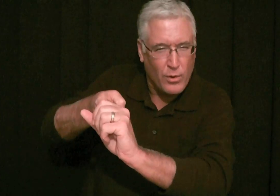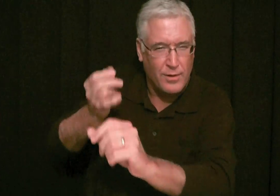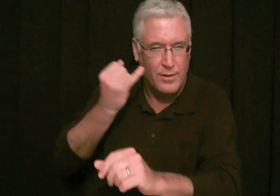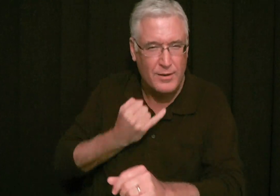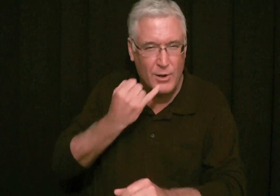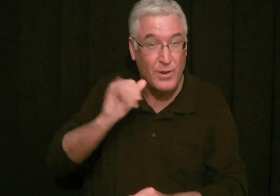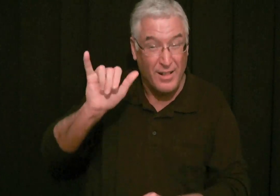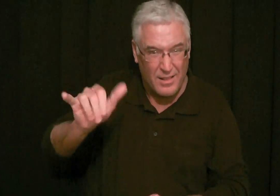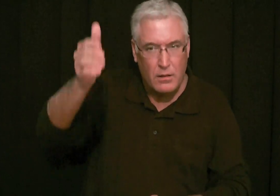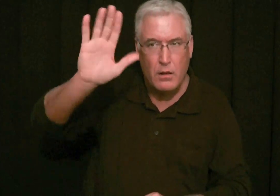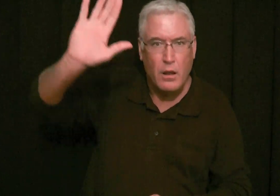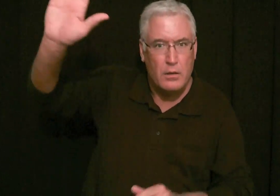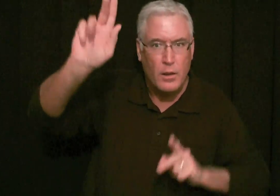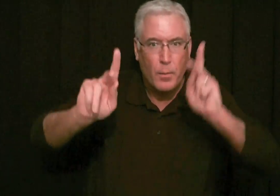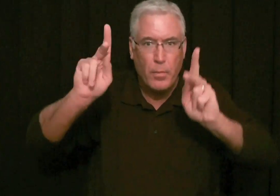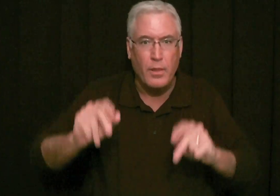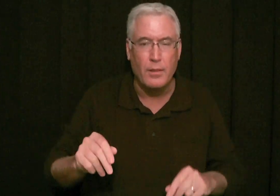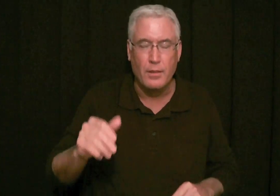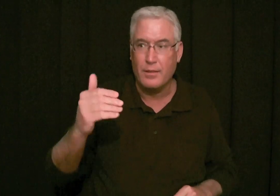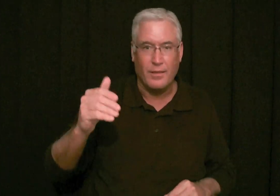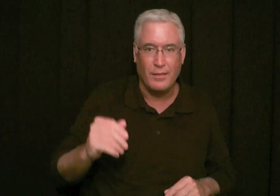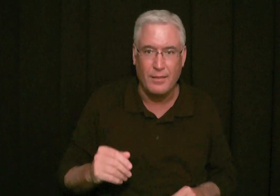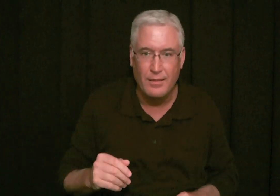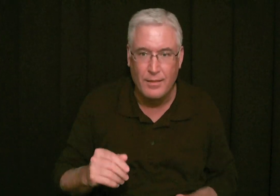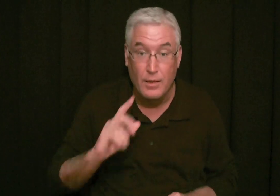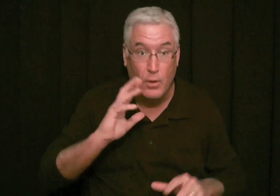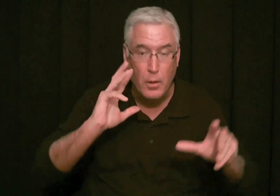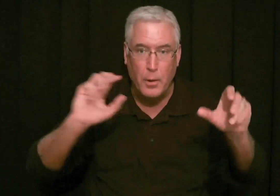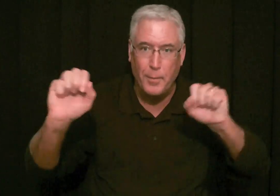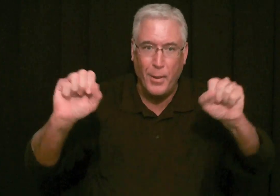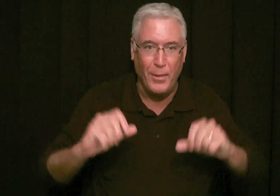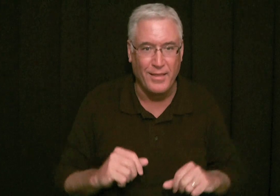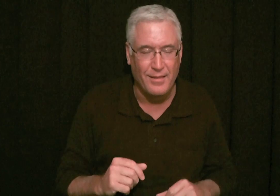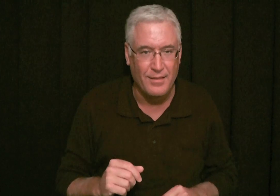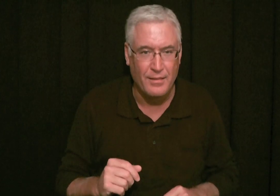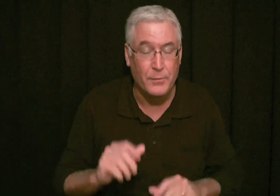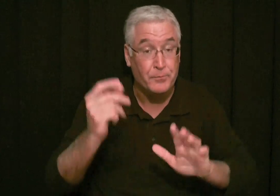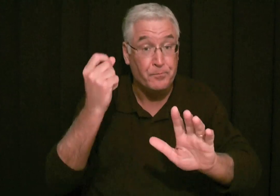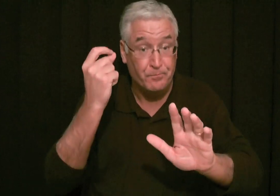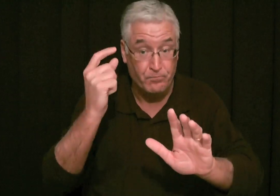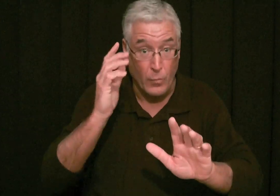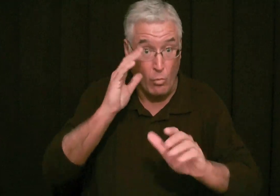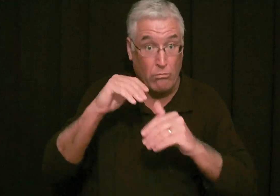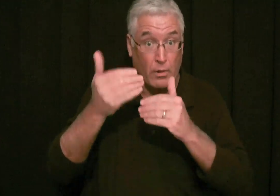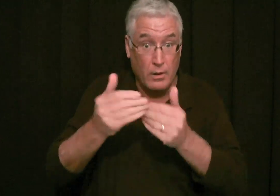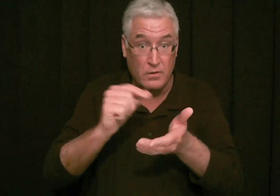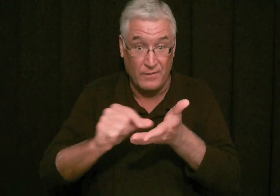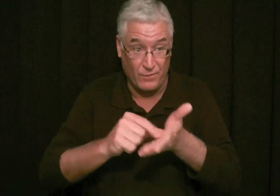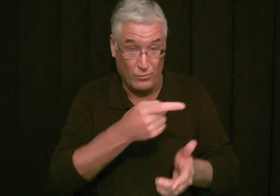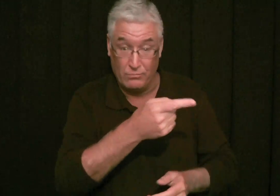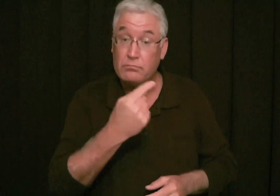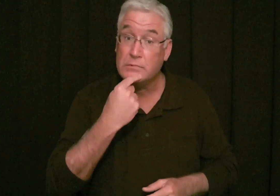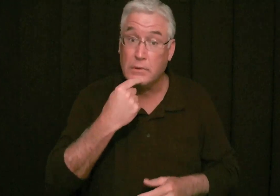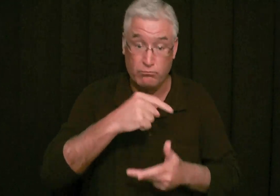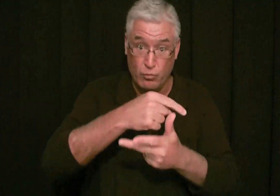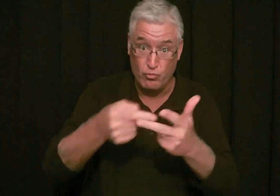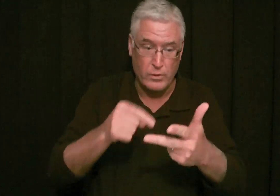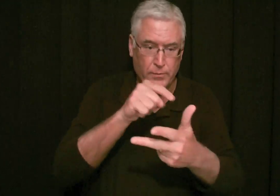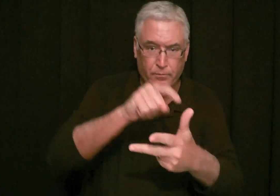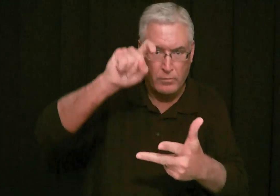Israel, that he accepted them to join them as his people. That's amazing. Understand that Scripture says,